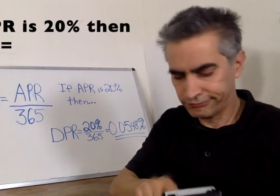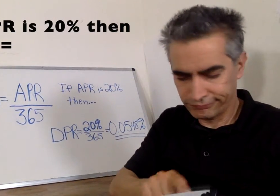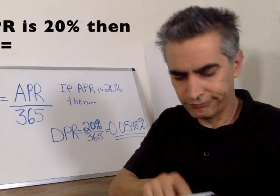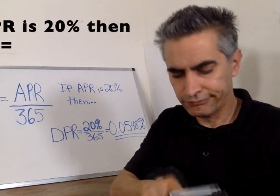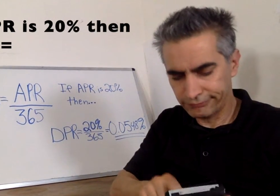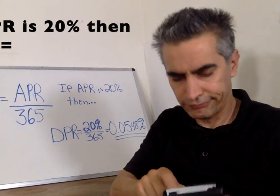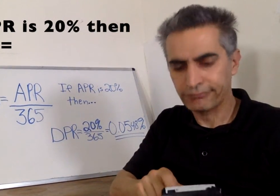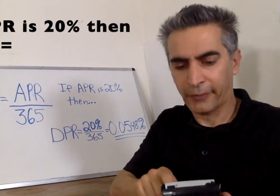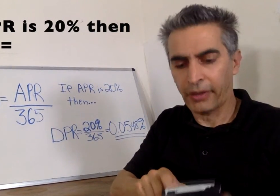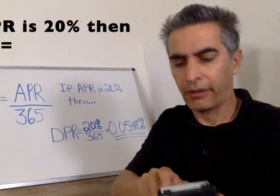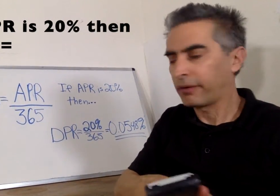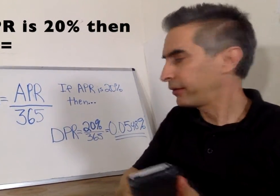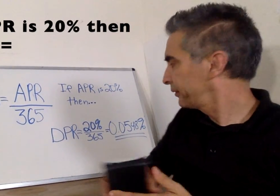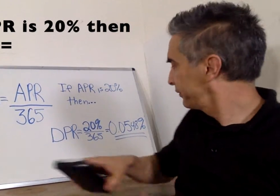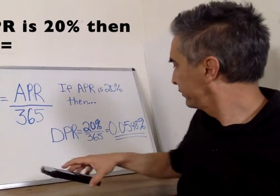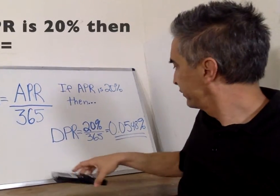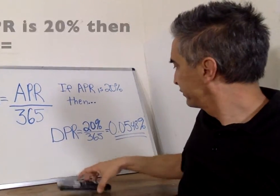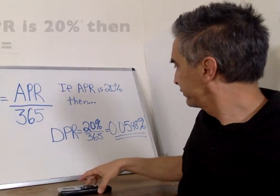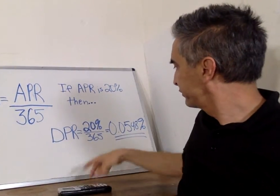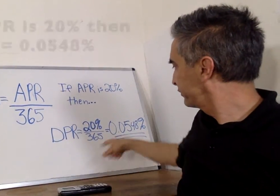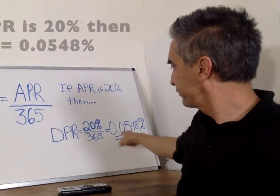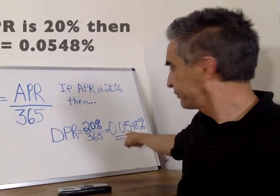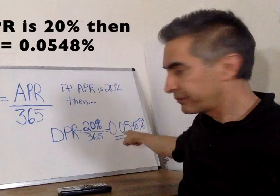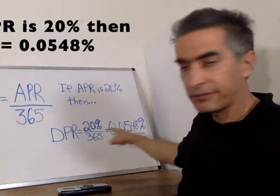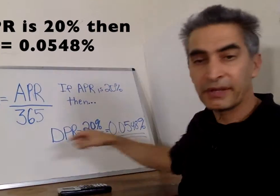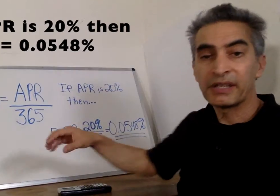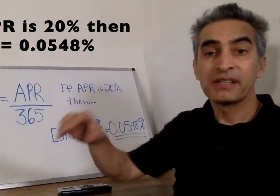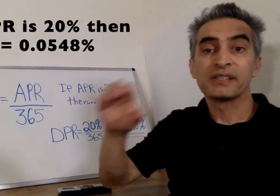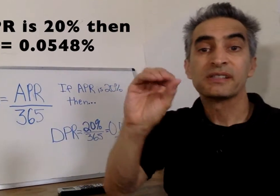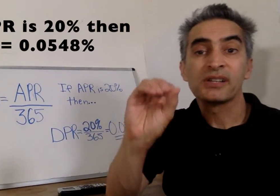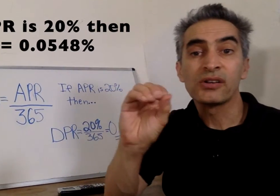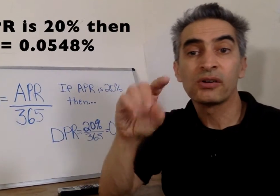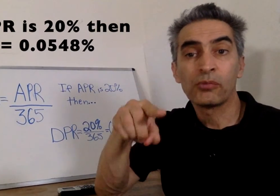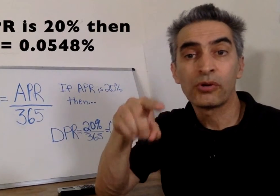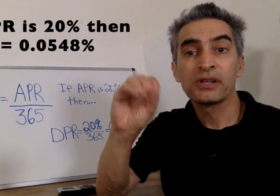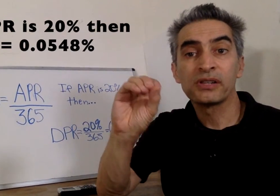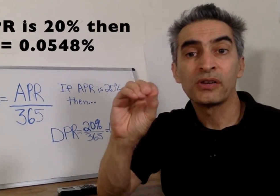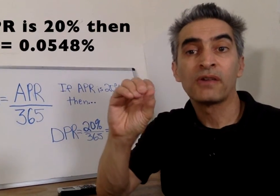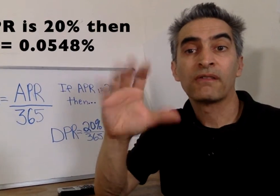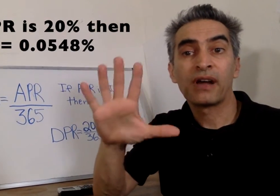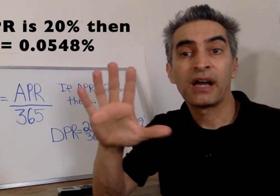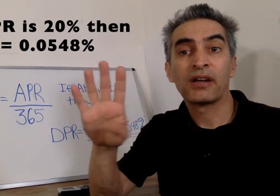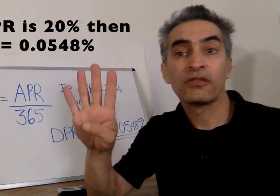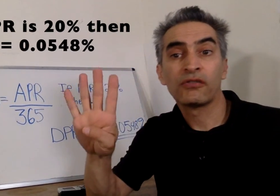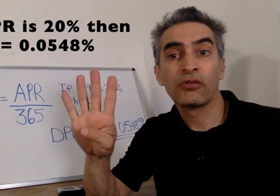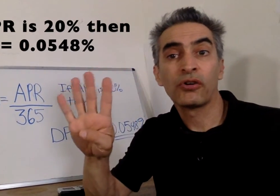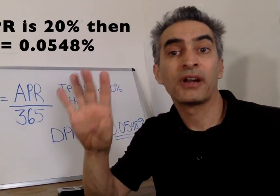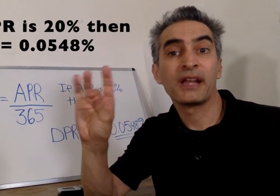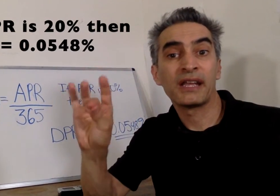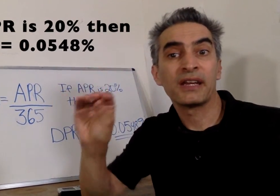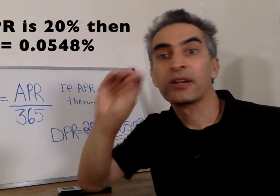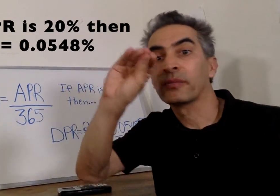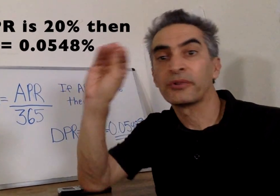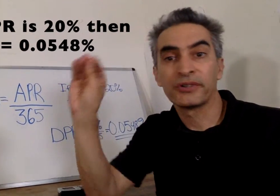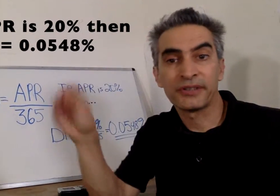calculator here will equal 0.0548%.